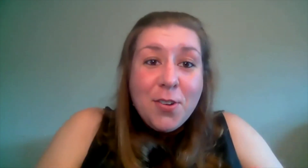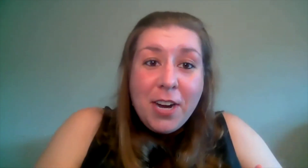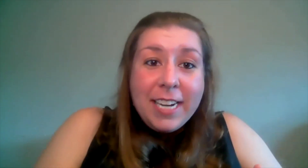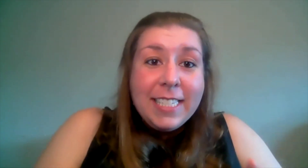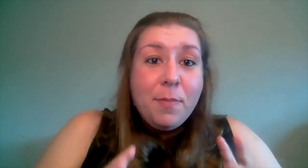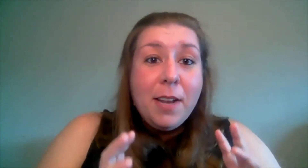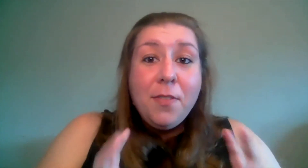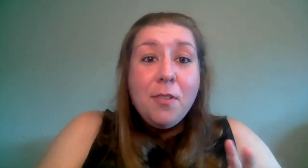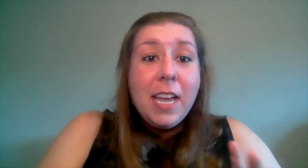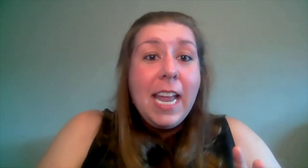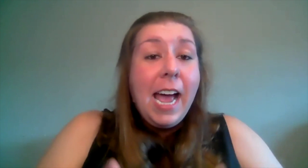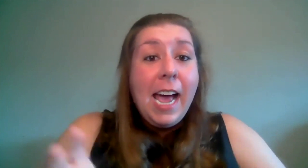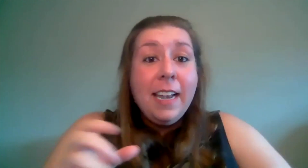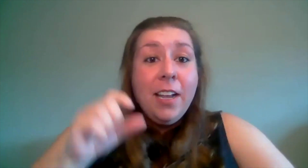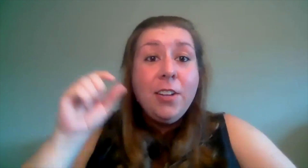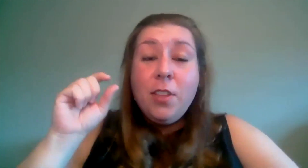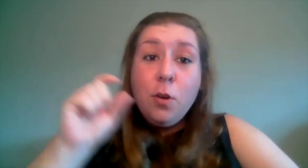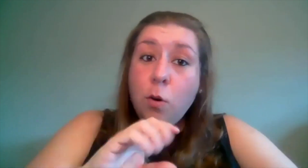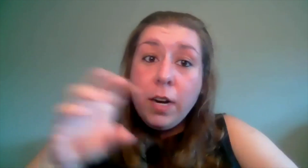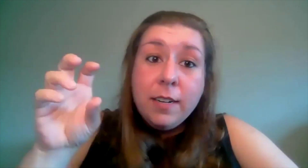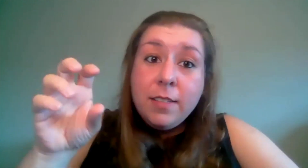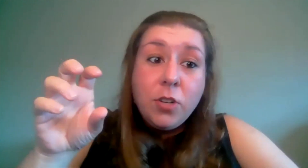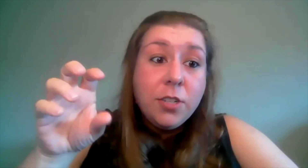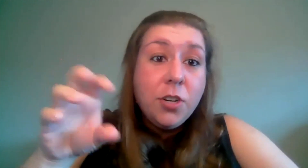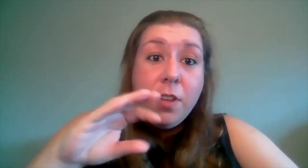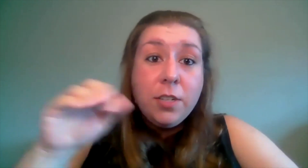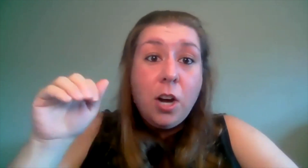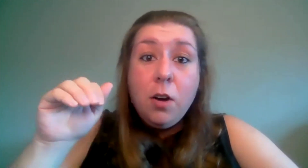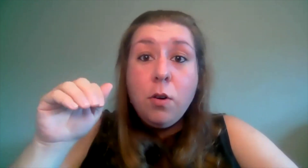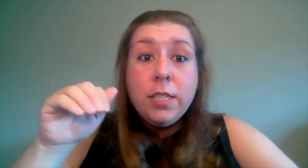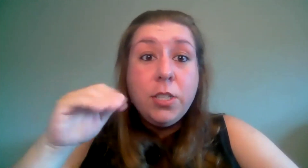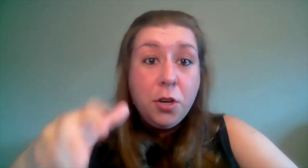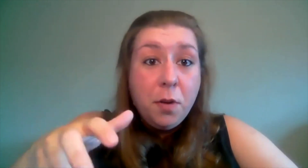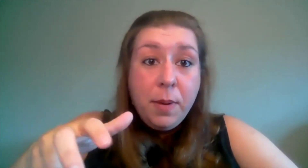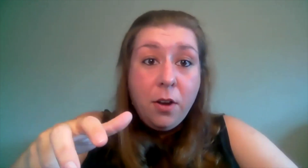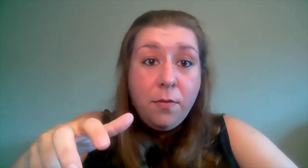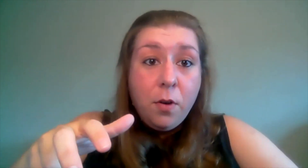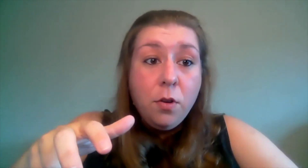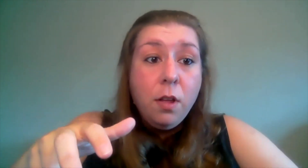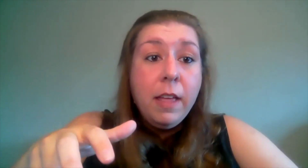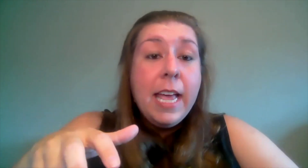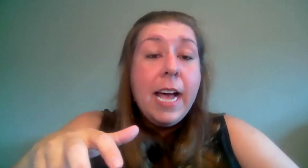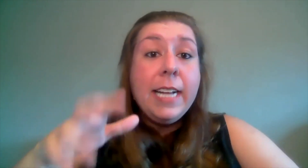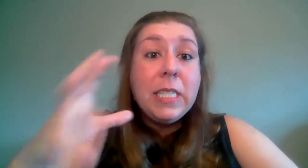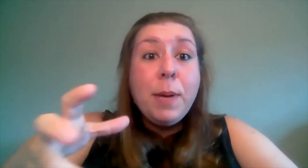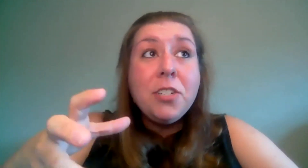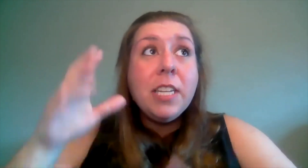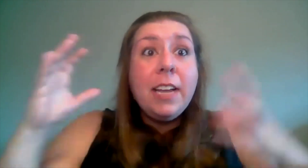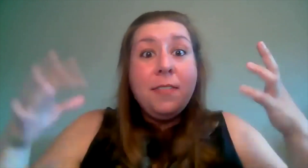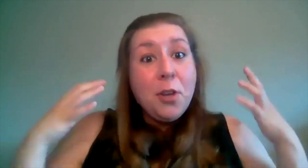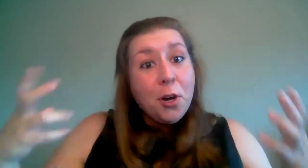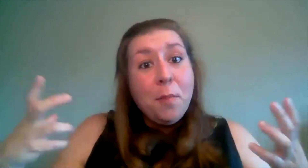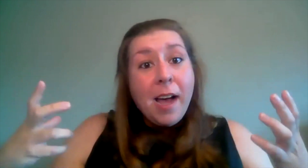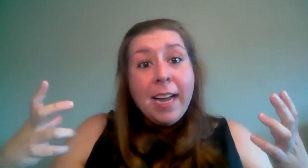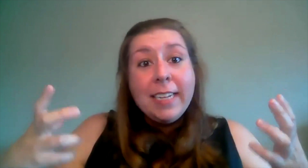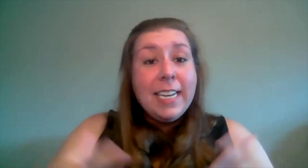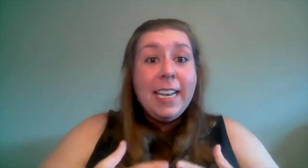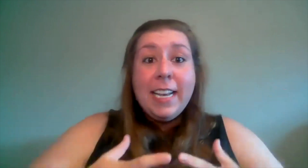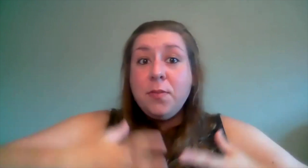so crazy but if you can add the chord structure the guitar chords to your piano vocal especially if in your mind it is